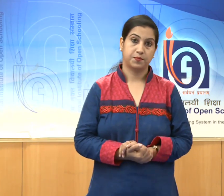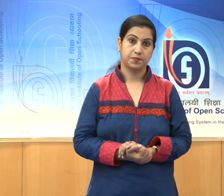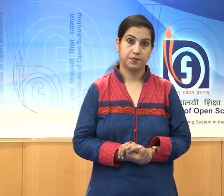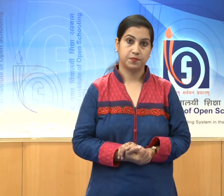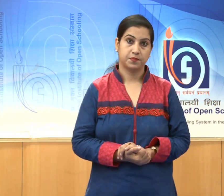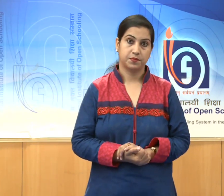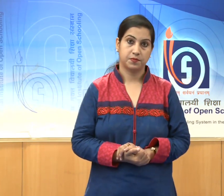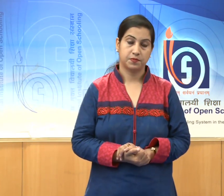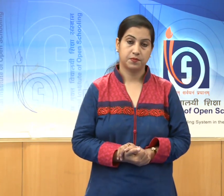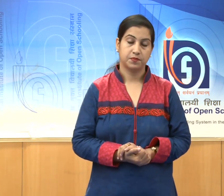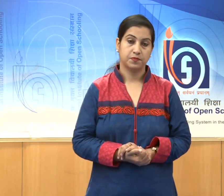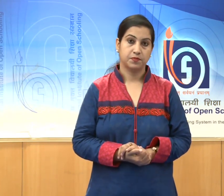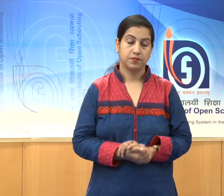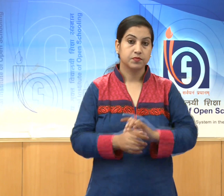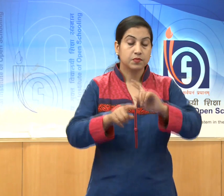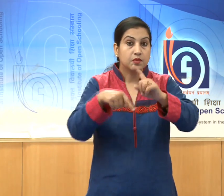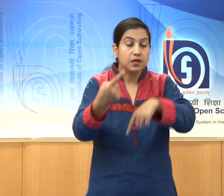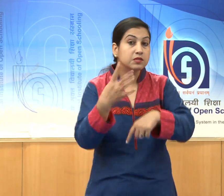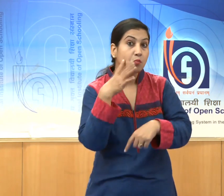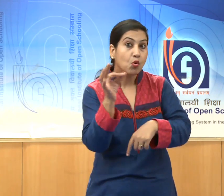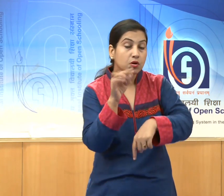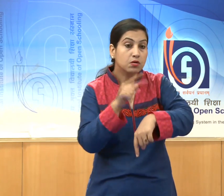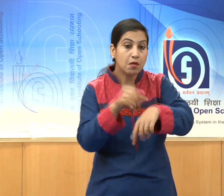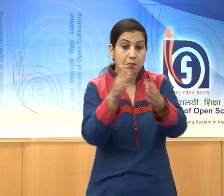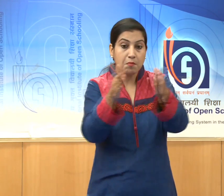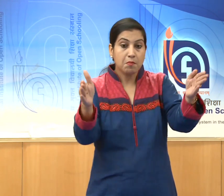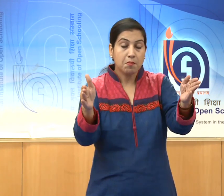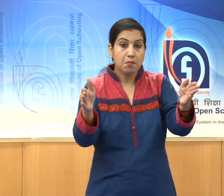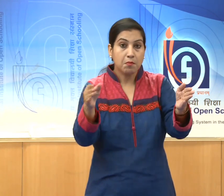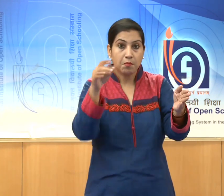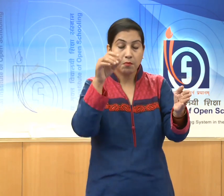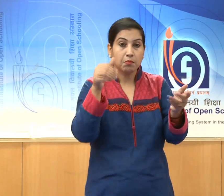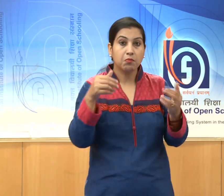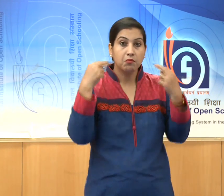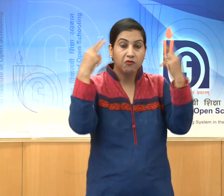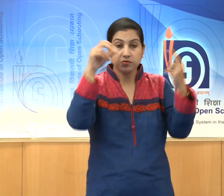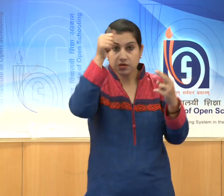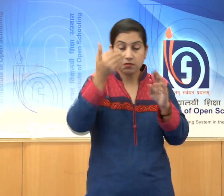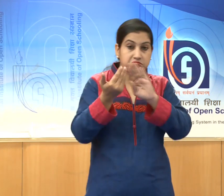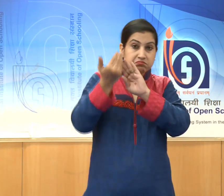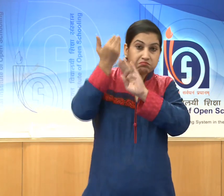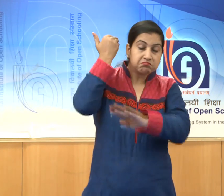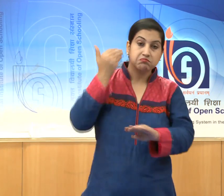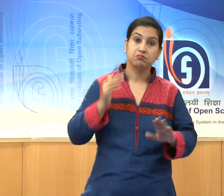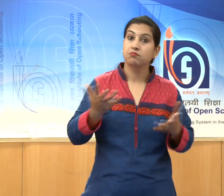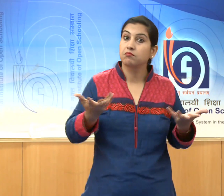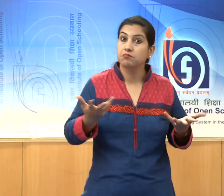Next important period in Indian history was